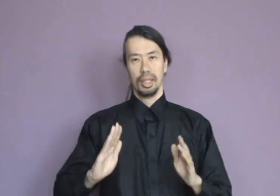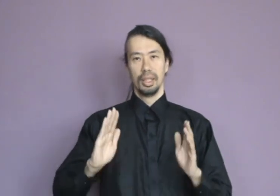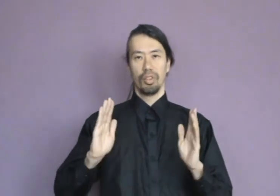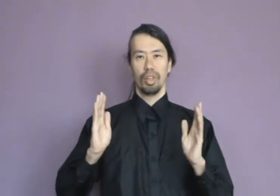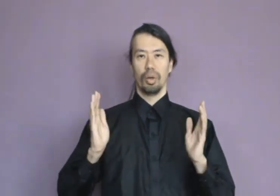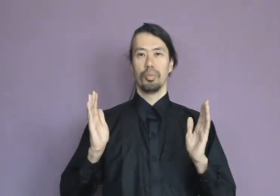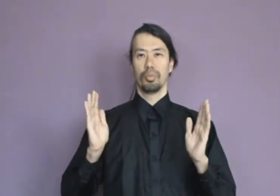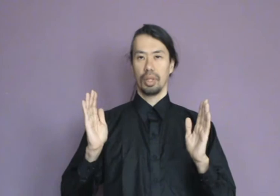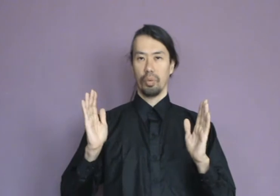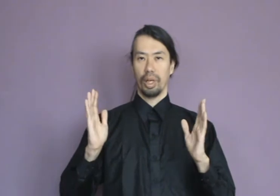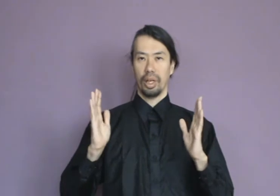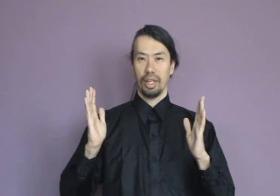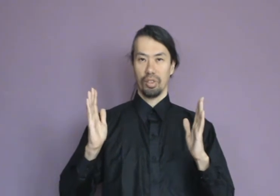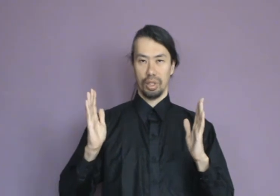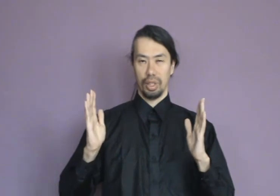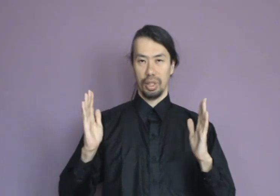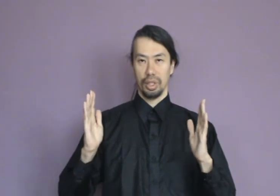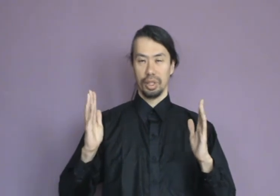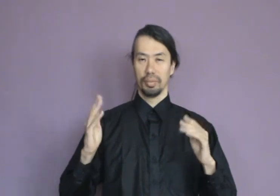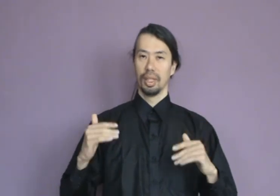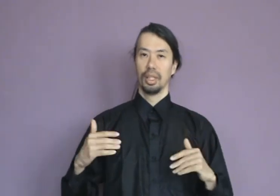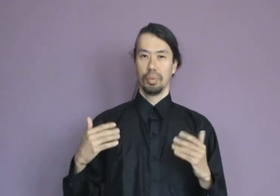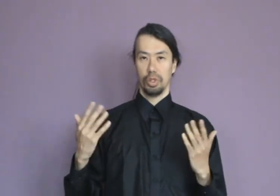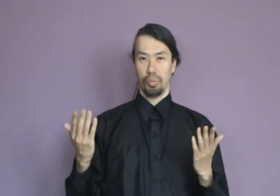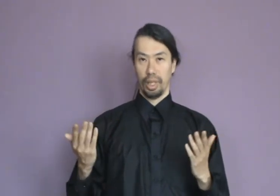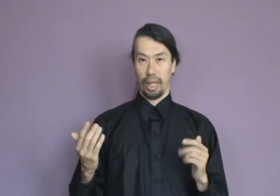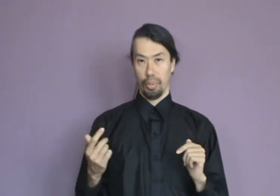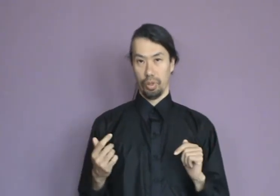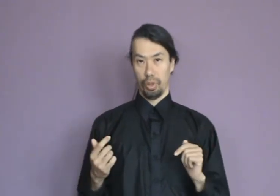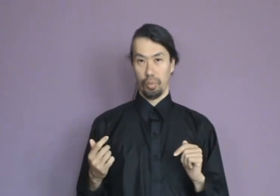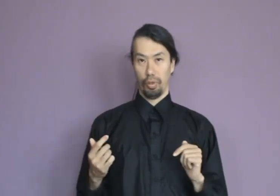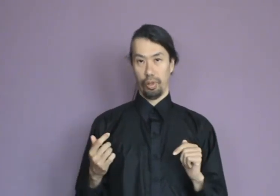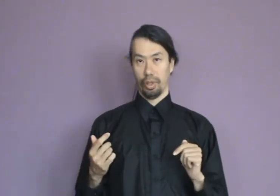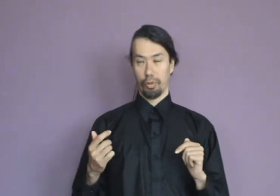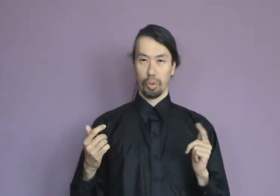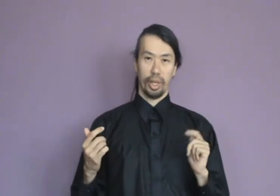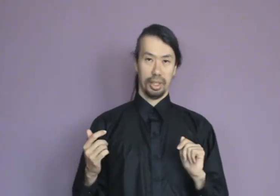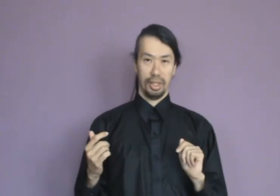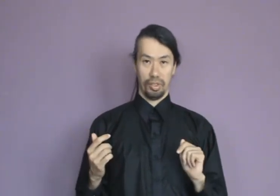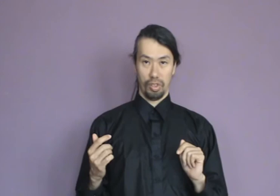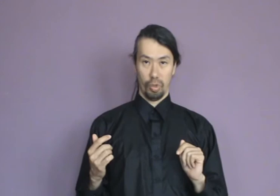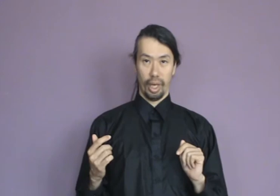So, now when our hands are charged, we should be able to feel them from quite a distance away.